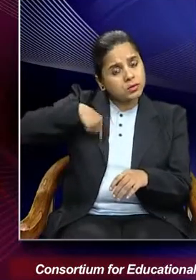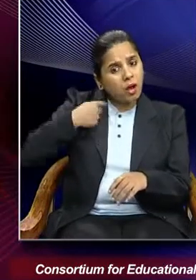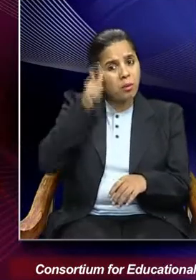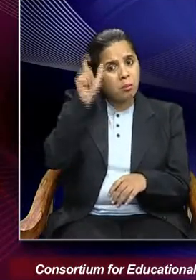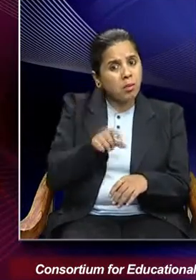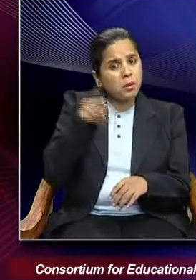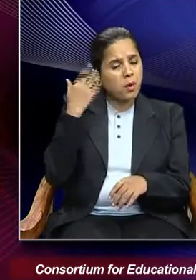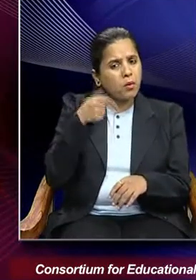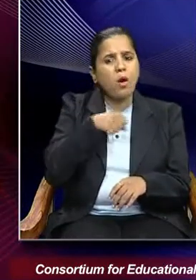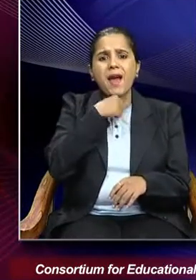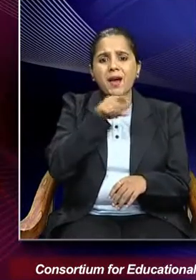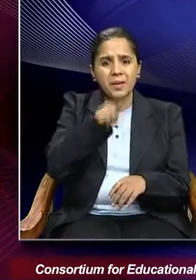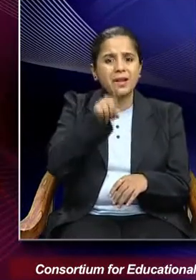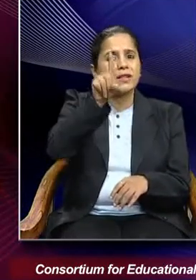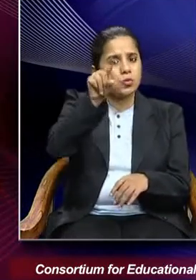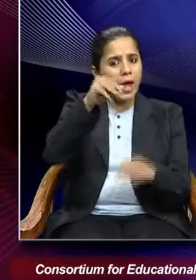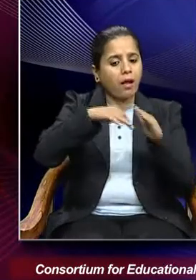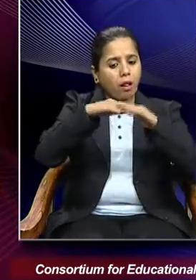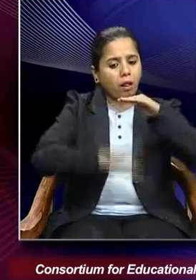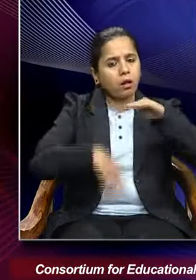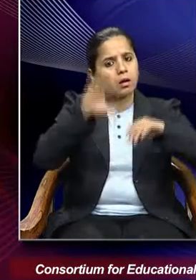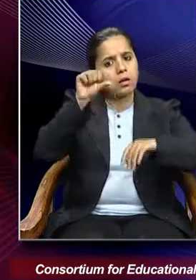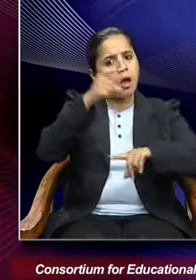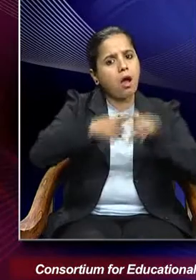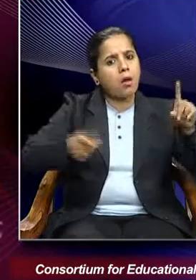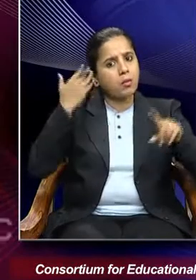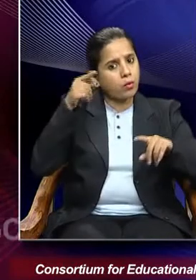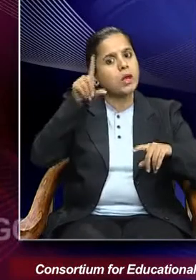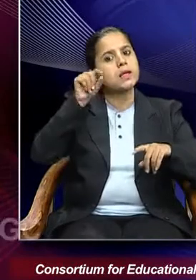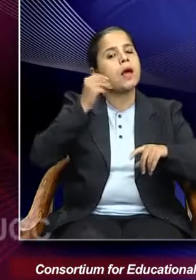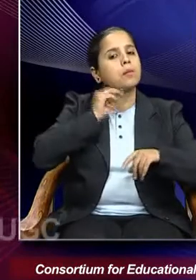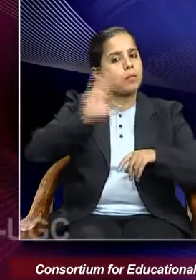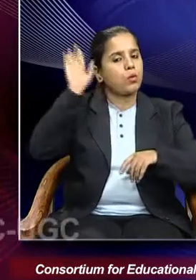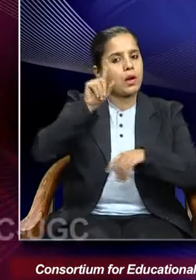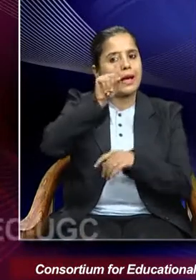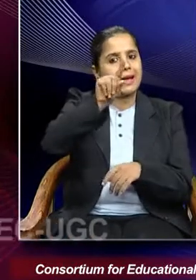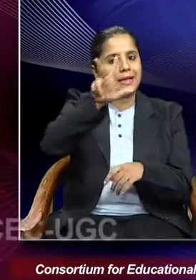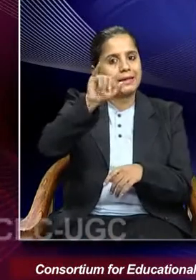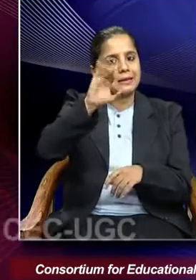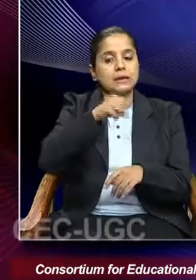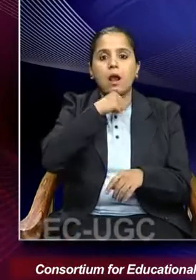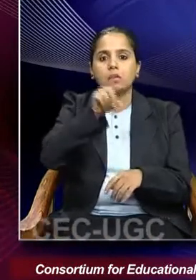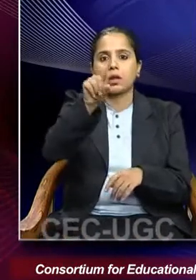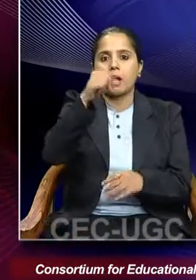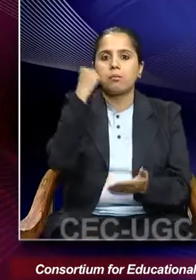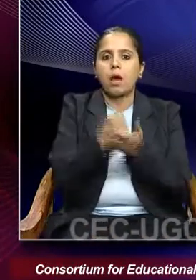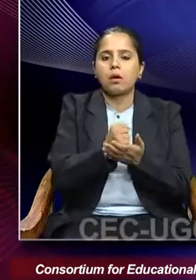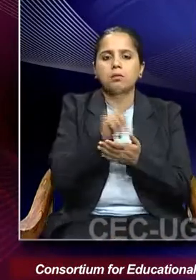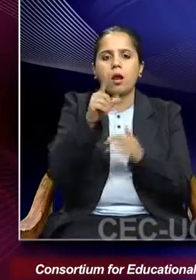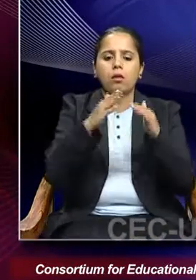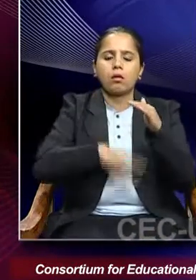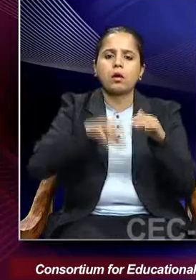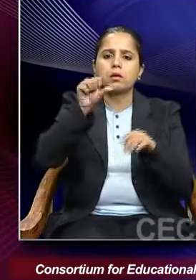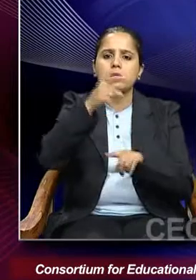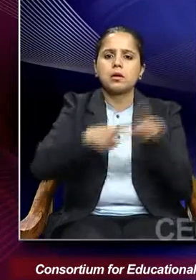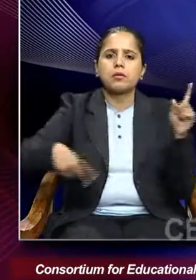the minimum age of 10, which had been fixed in 1860 as the legal age of